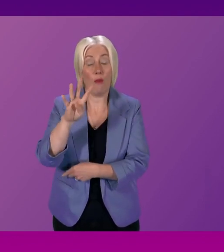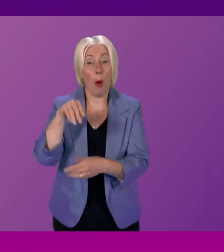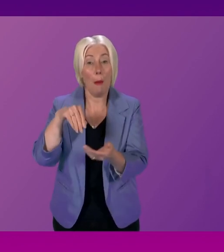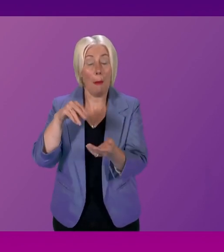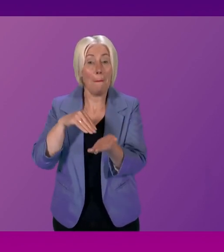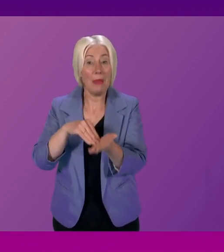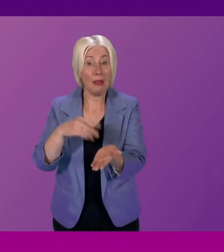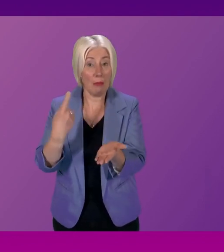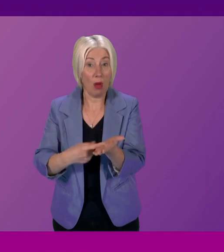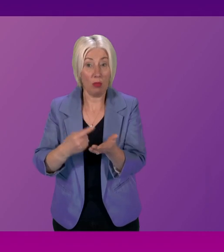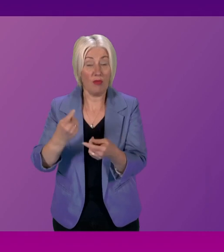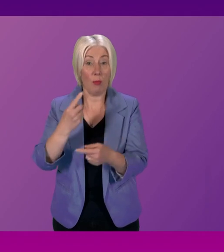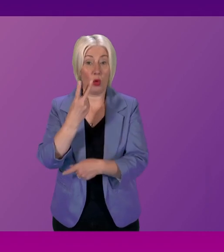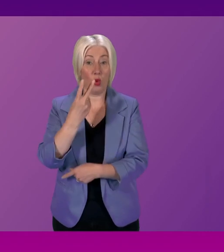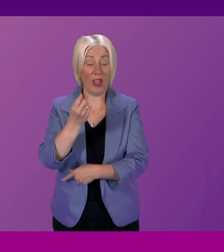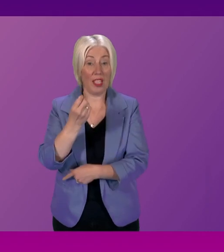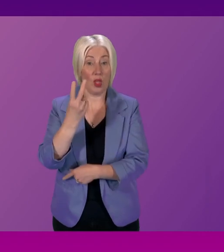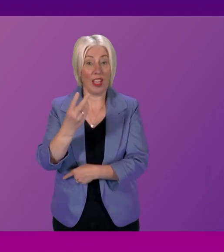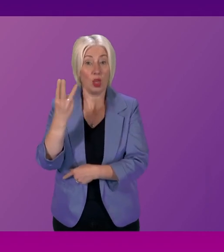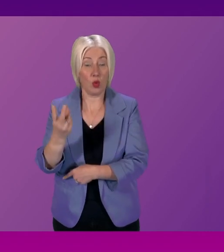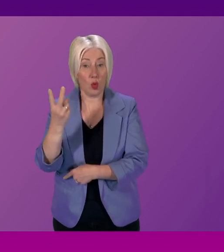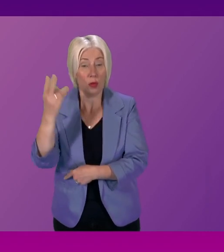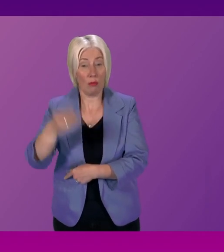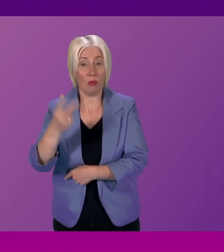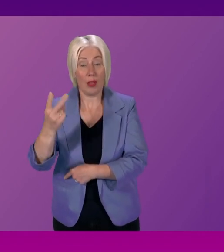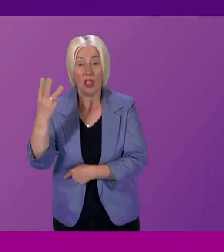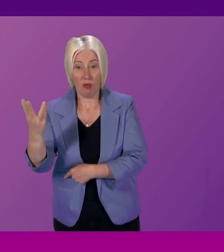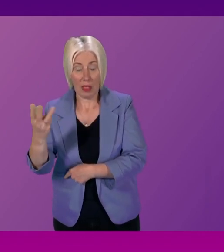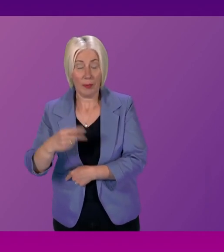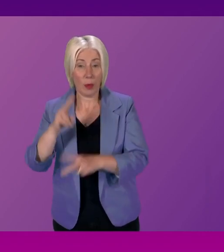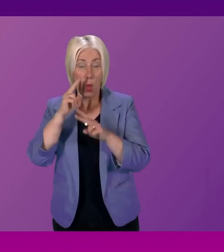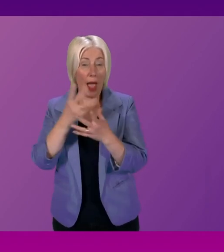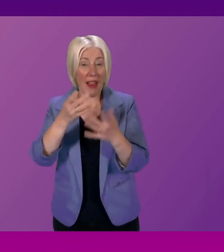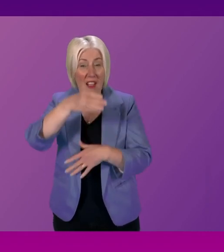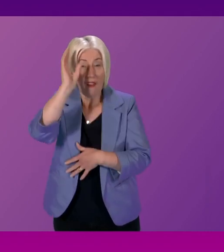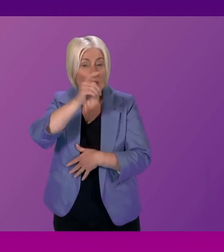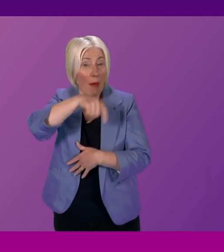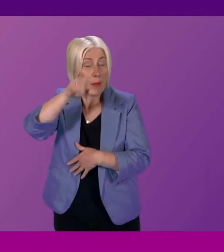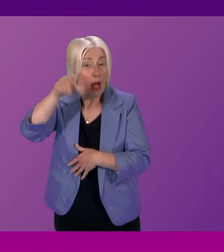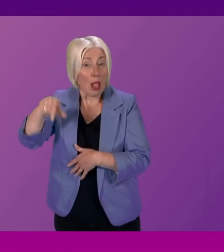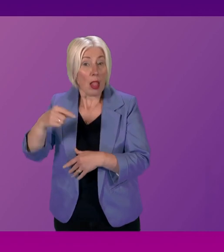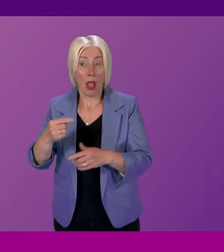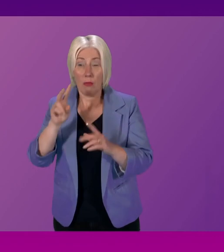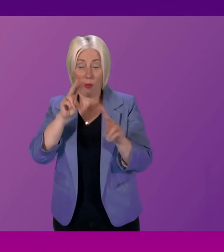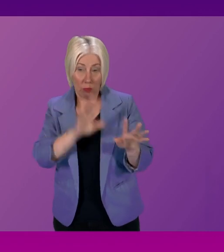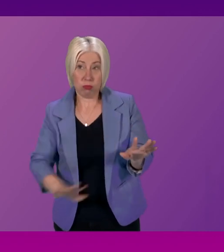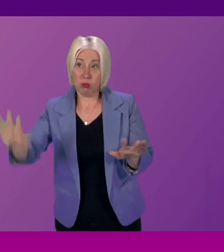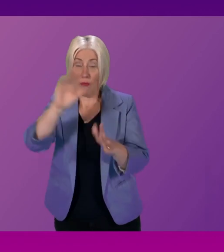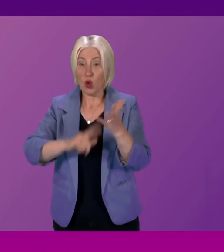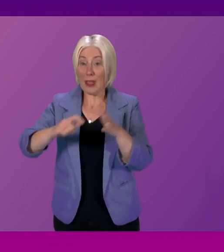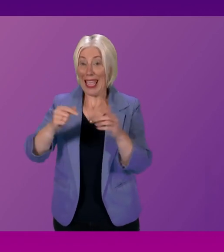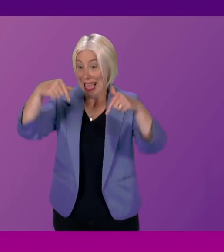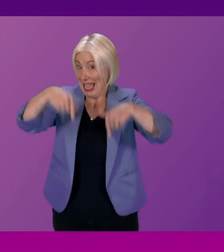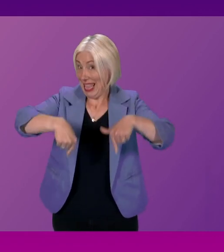2022-23. If I look at how many firefighters we have in comparison to other parts of the UK, as of March last year,